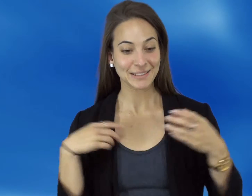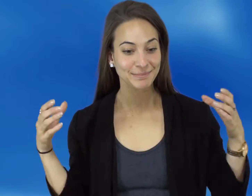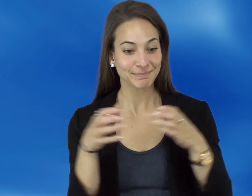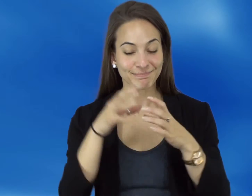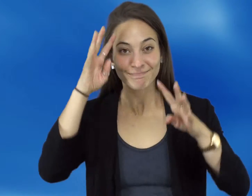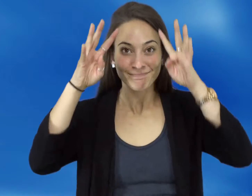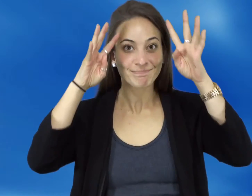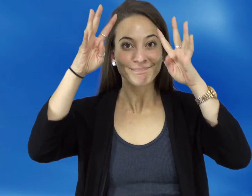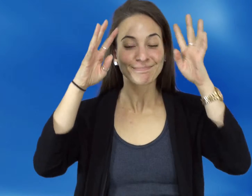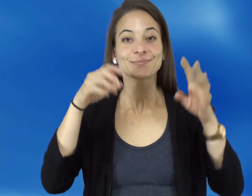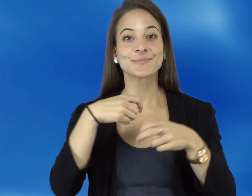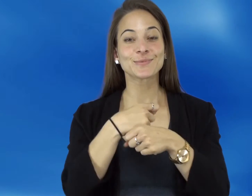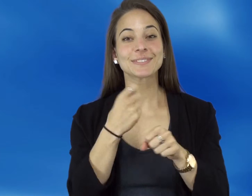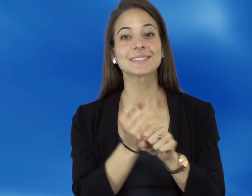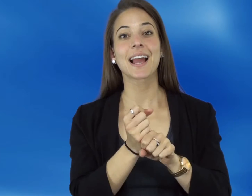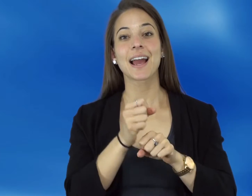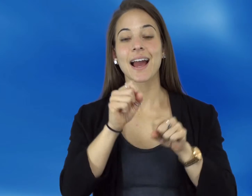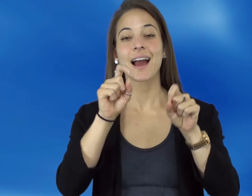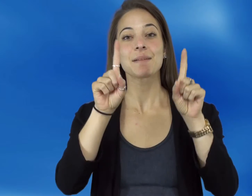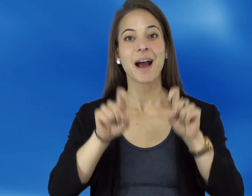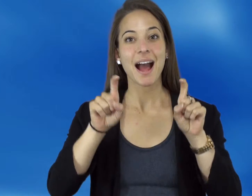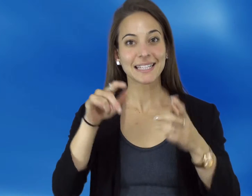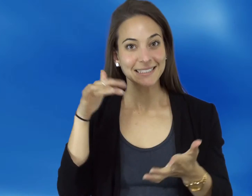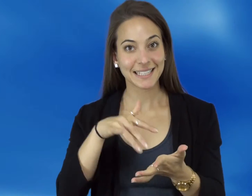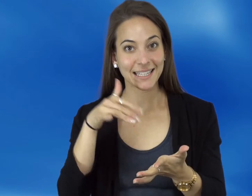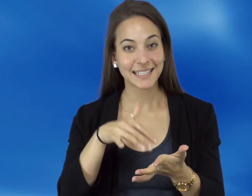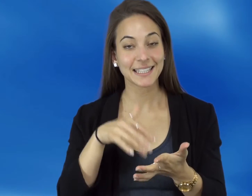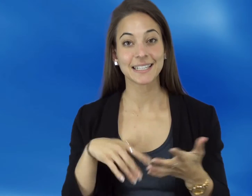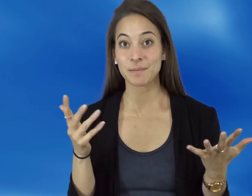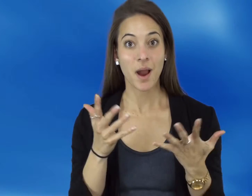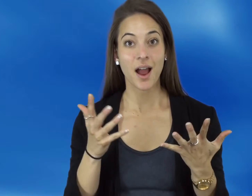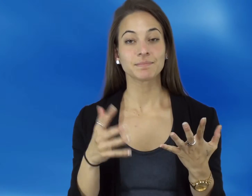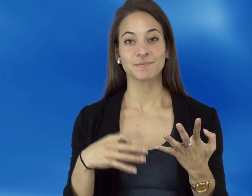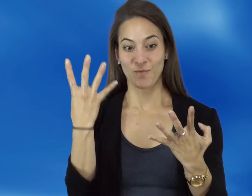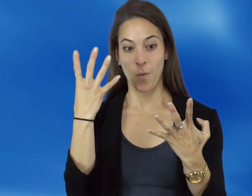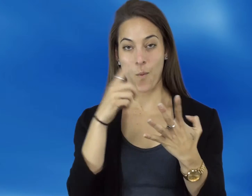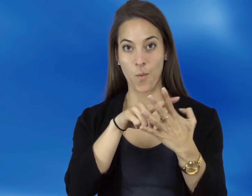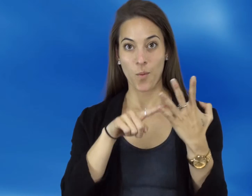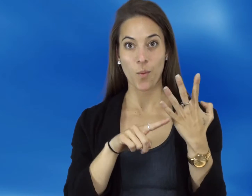brainstorming ideas. We came up with the creation of a pilot study using four different sample website designs.